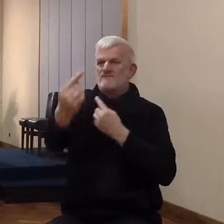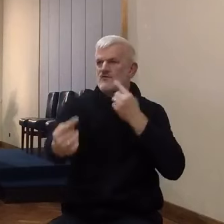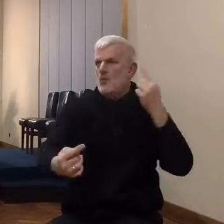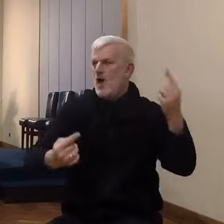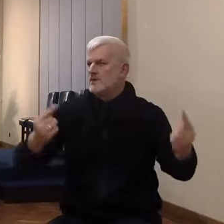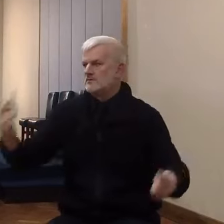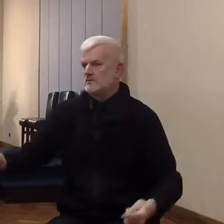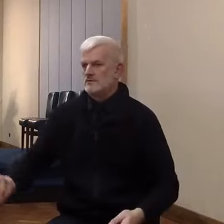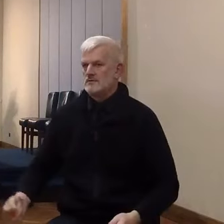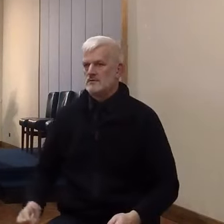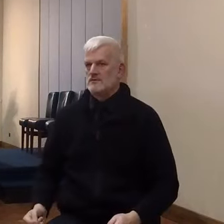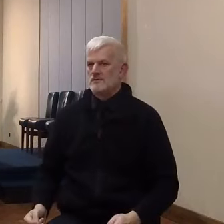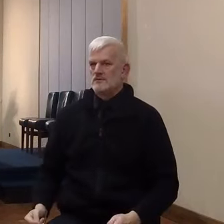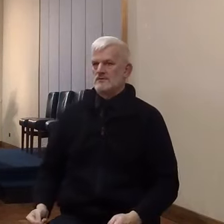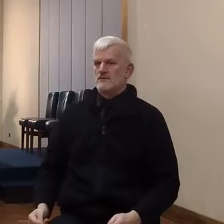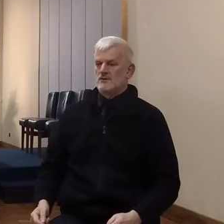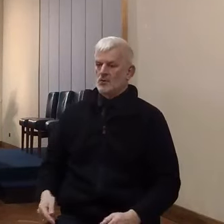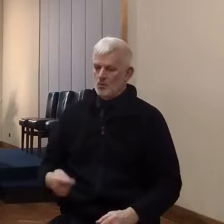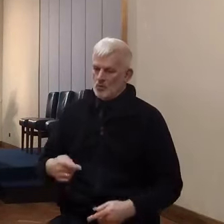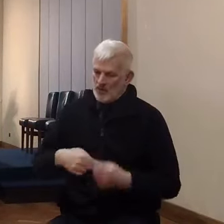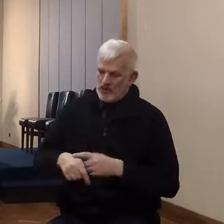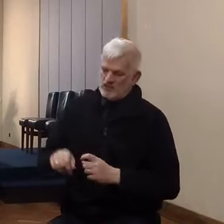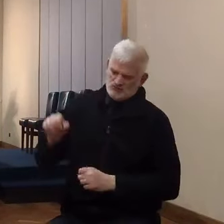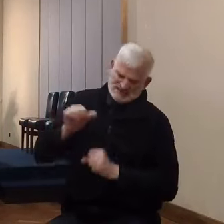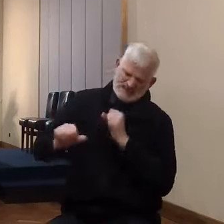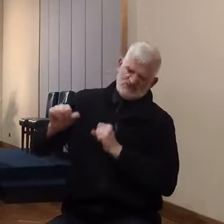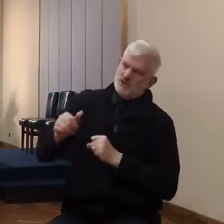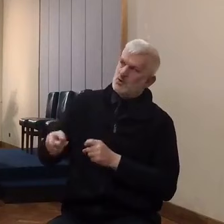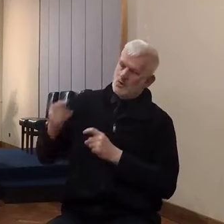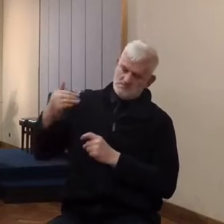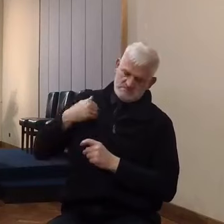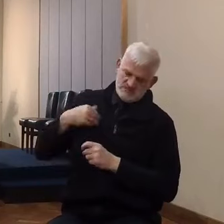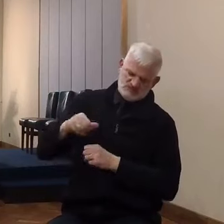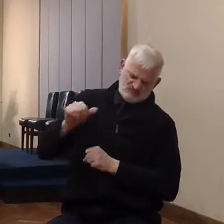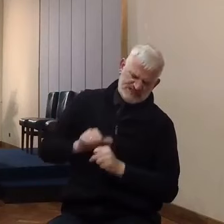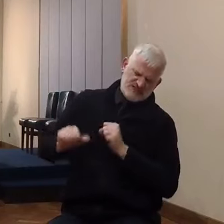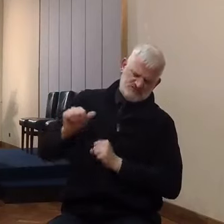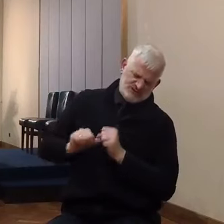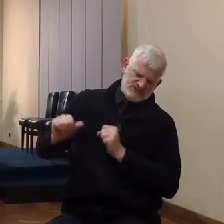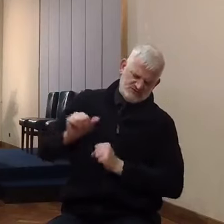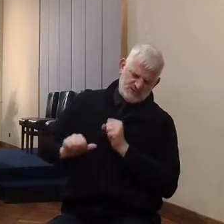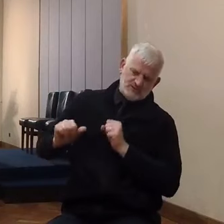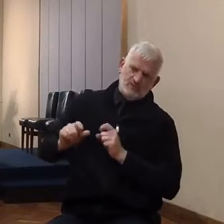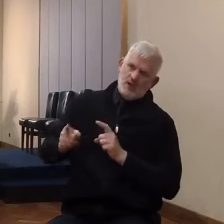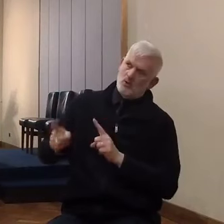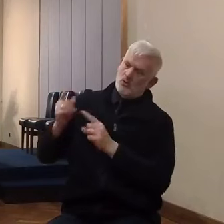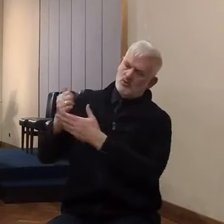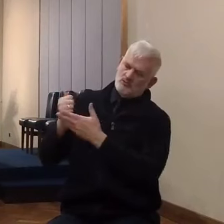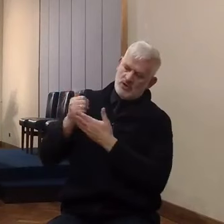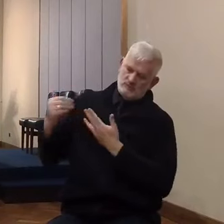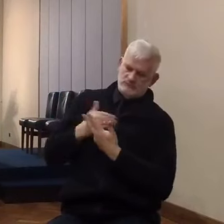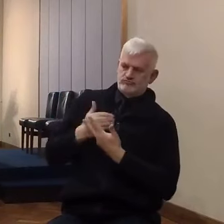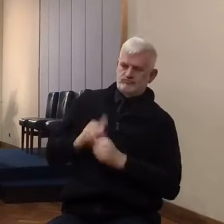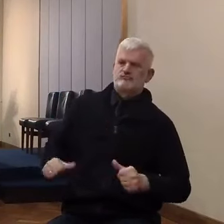would resist the overtures of God and the mercy of God. But they have tested.